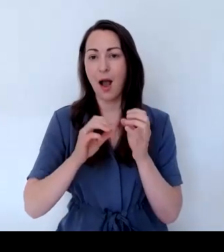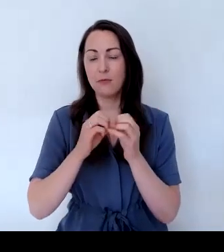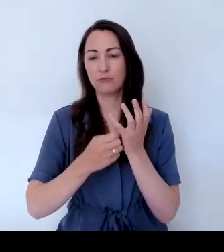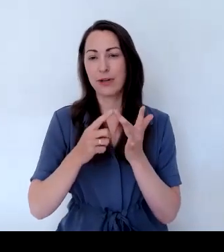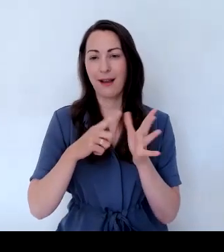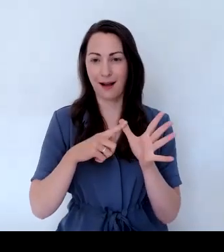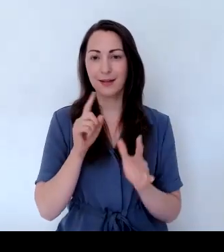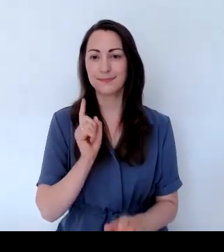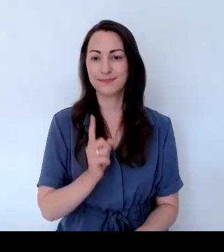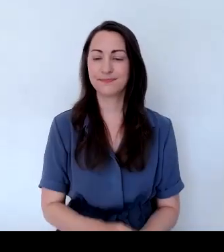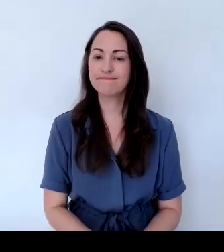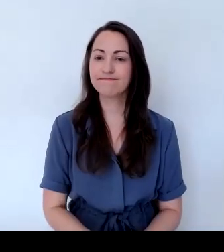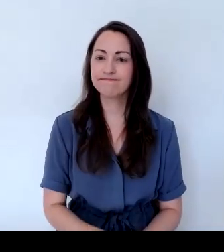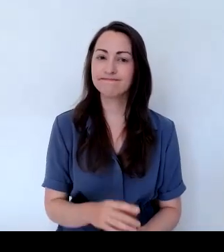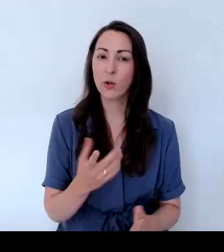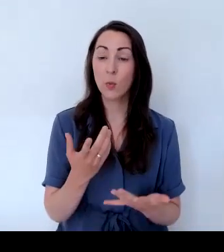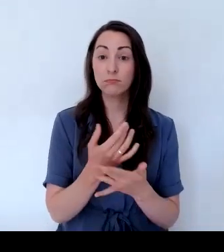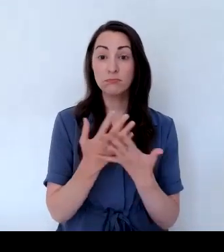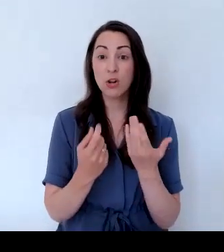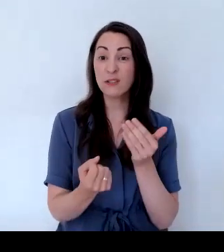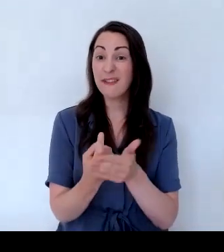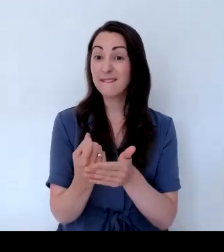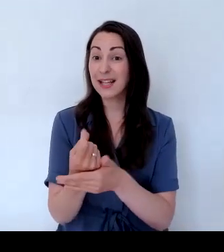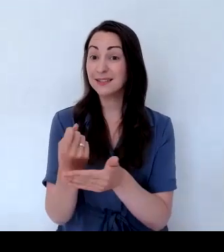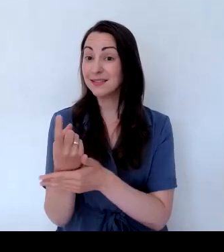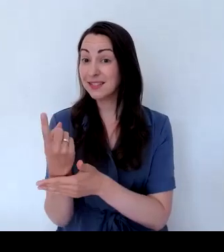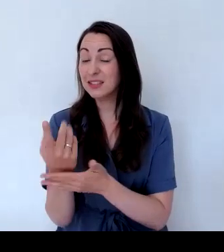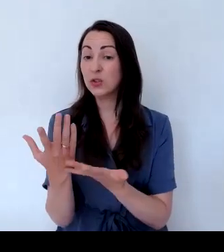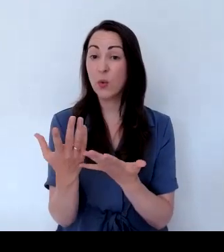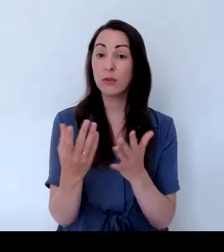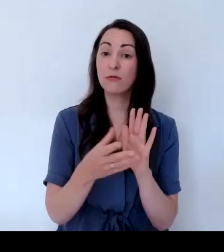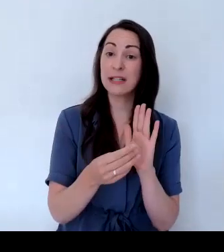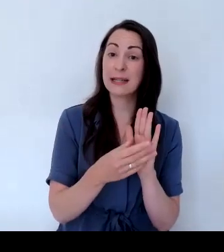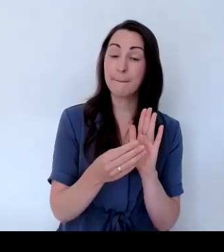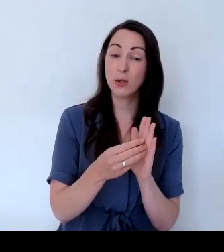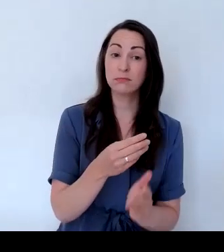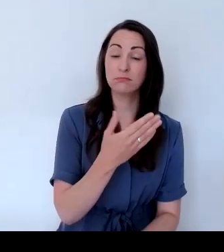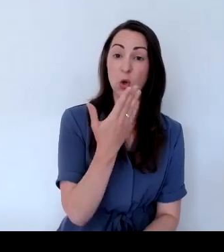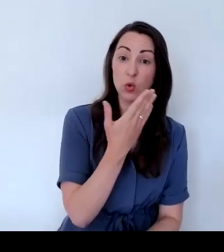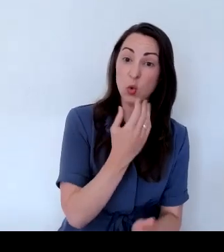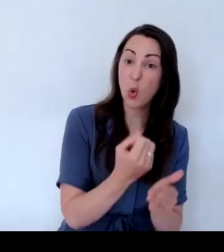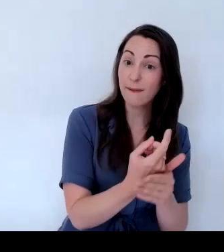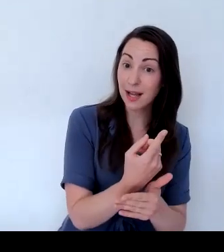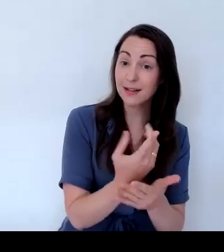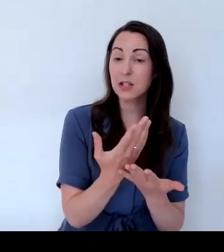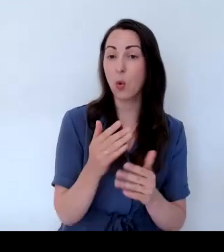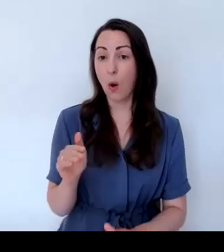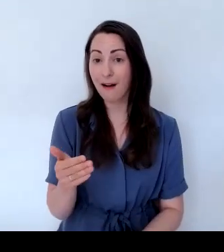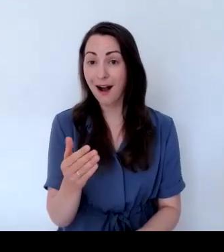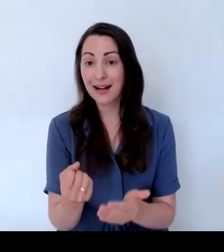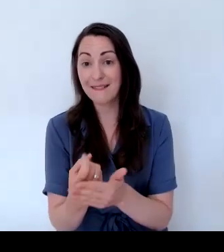could be anything from school events to pollinator identification events and today gardening events.